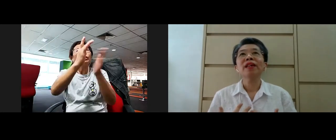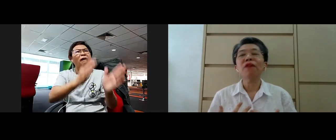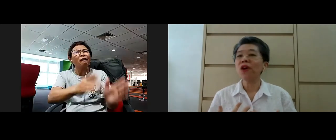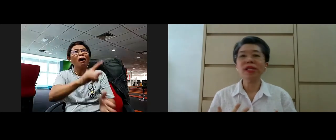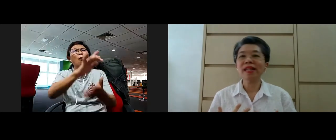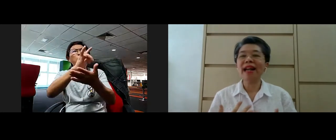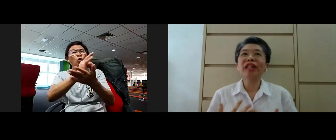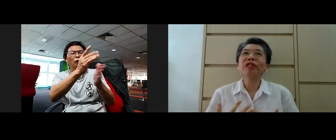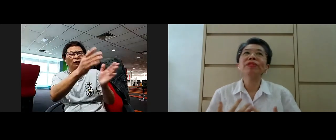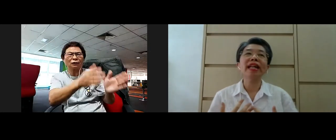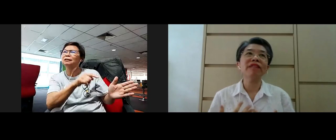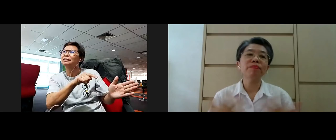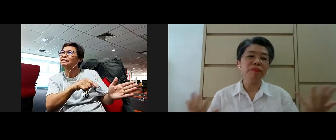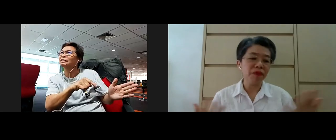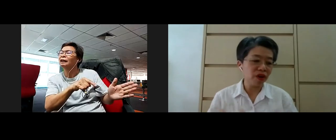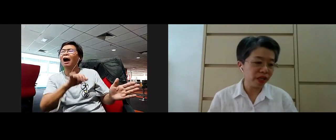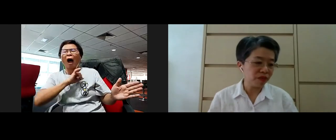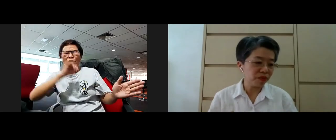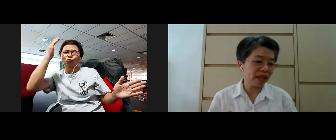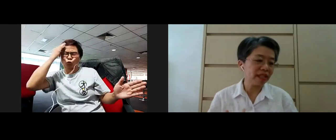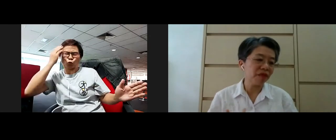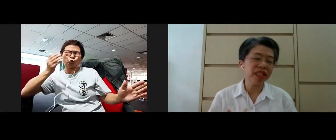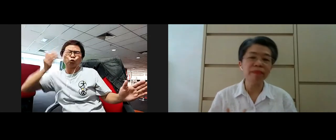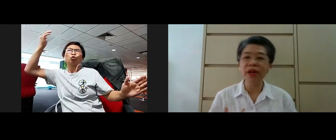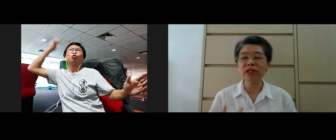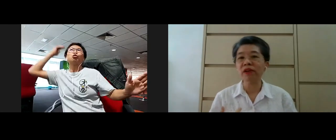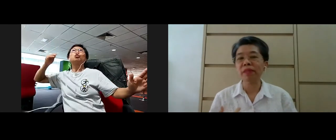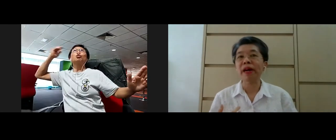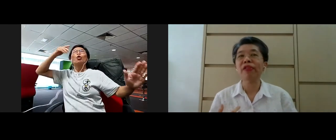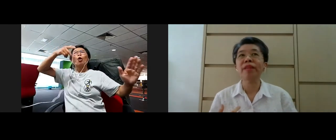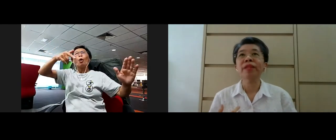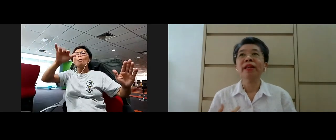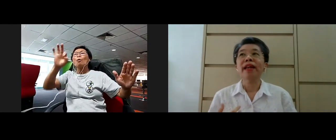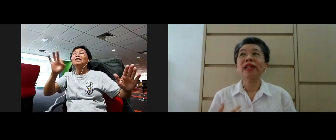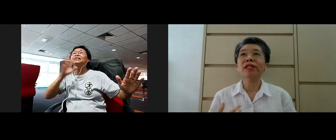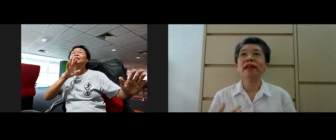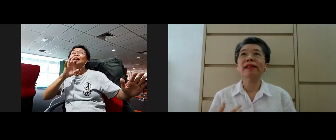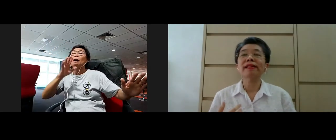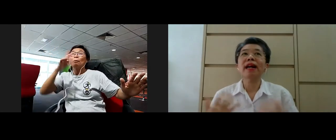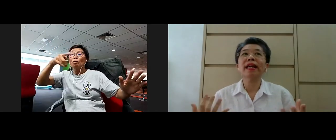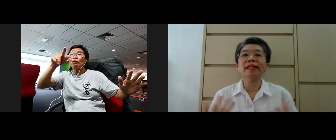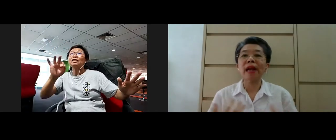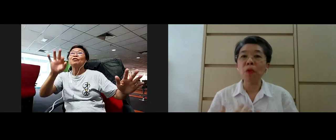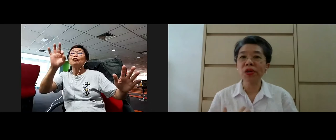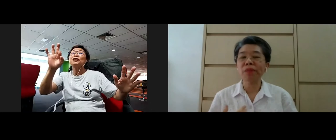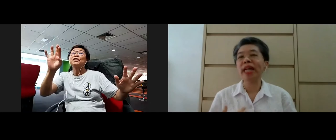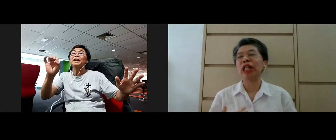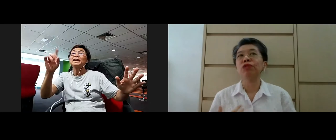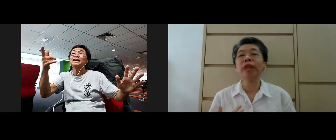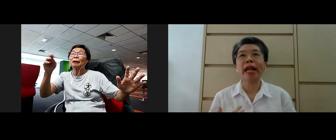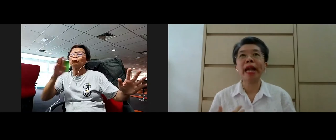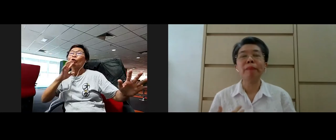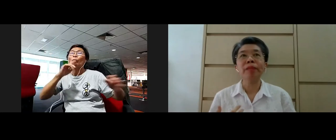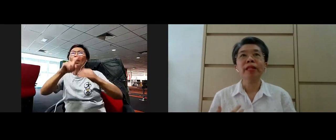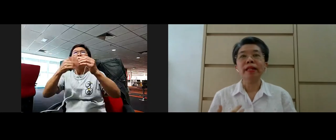you know. Of course, I knew that even before, you know, Professor Friedem Leong talks about it. As young as I was back